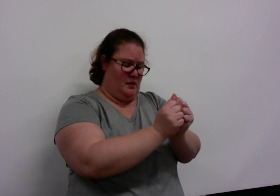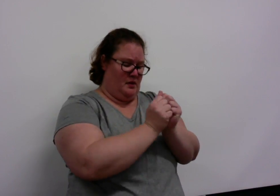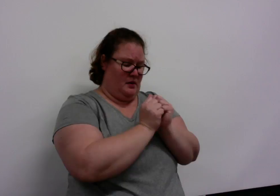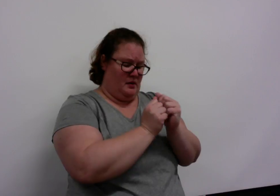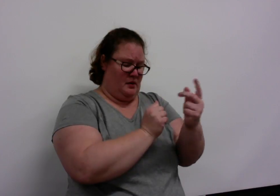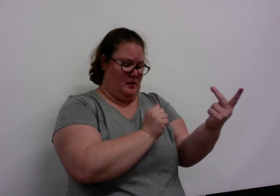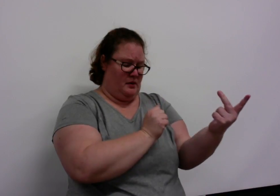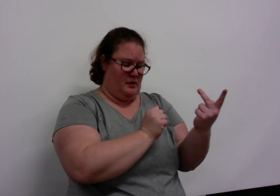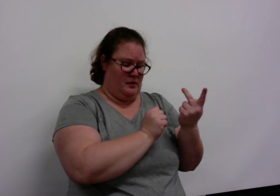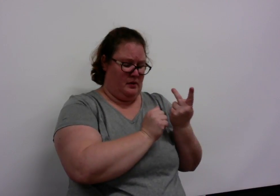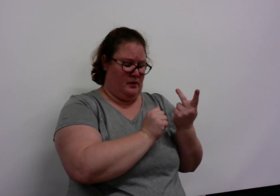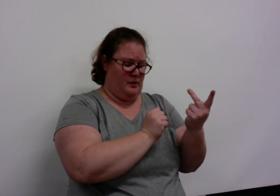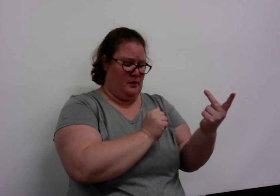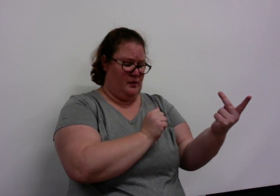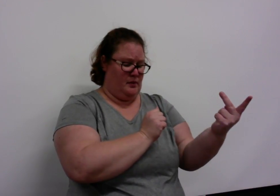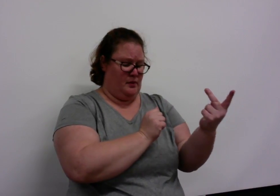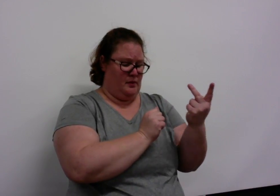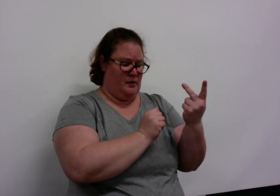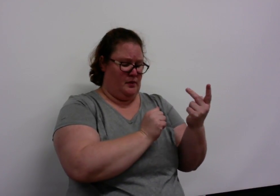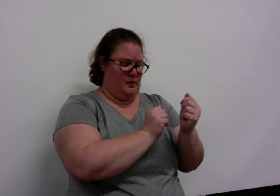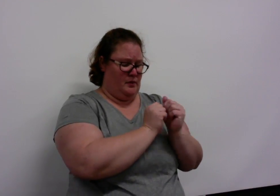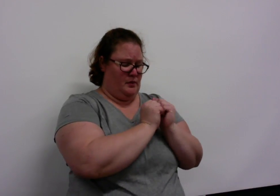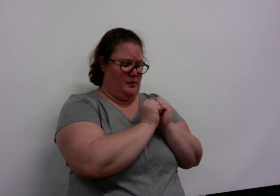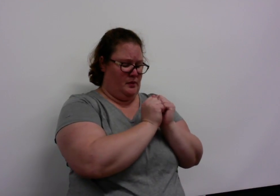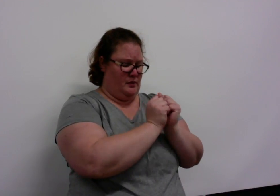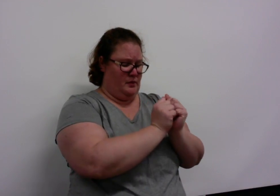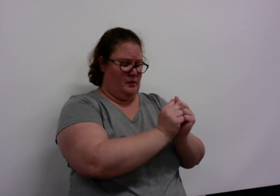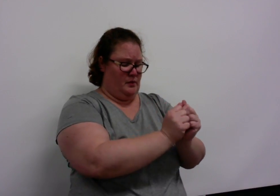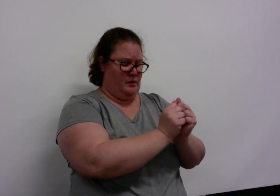with you